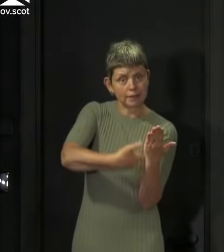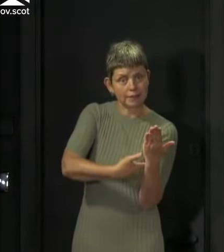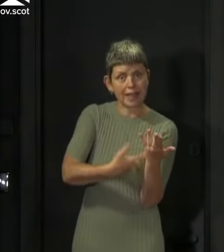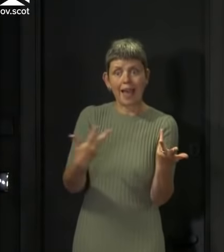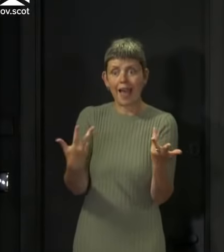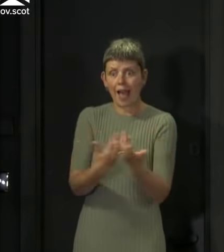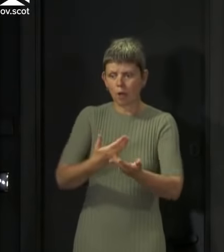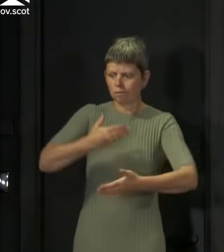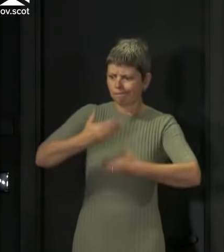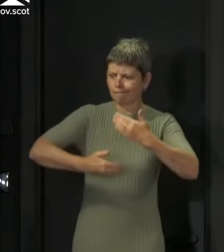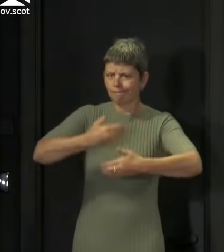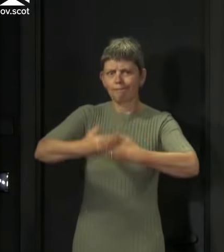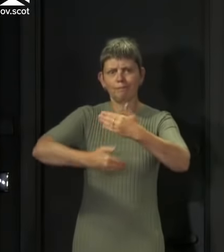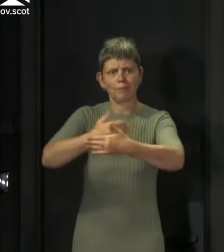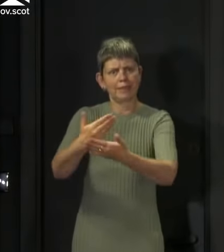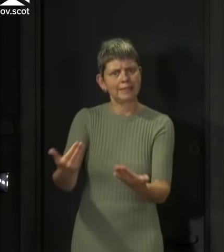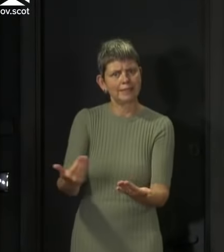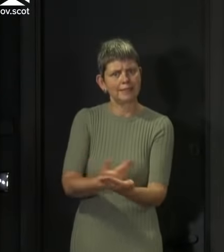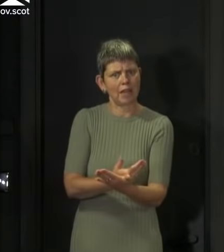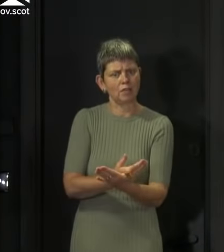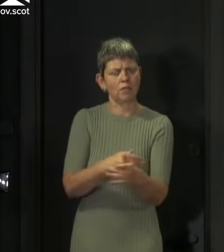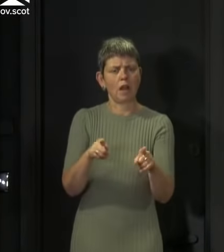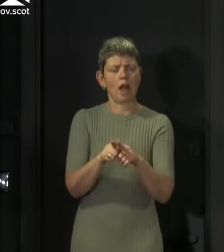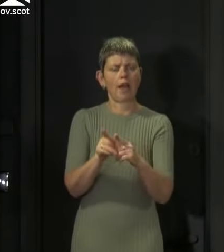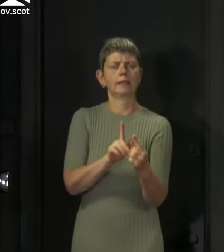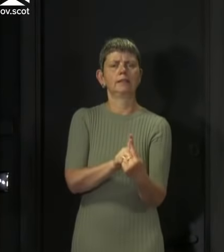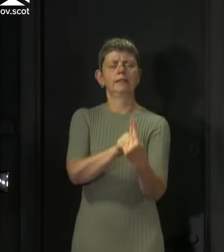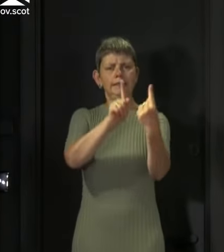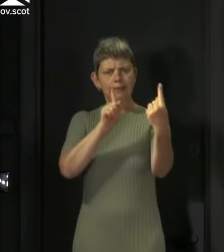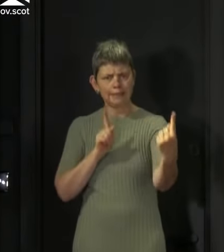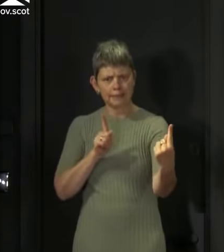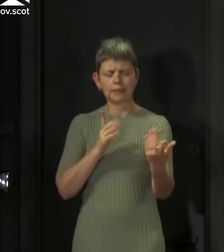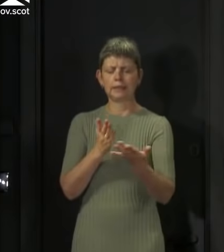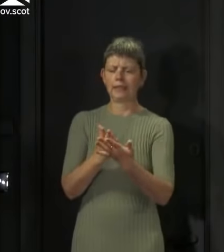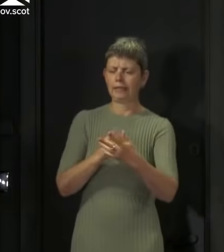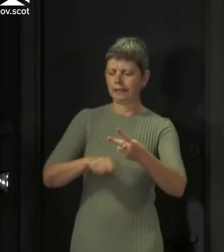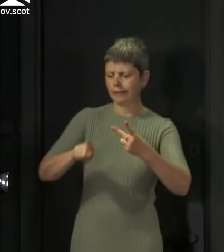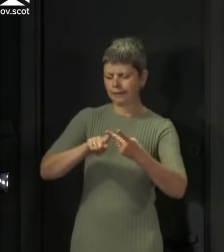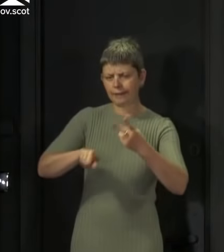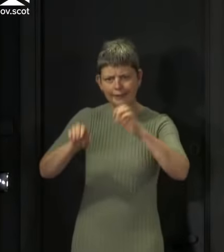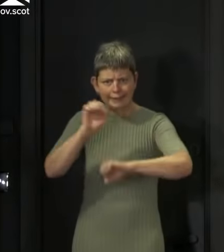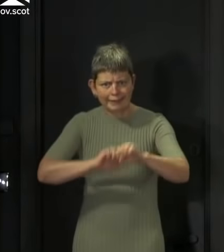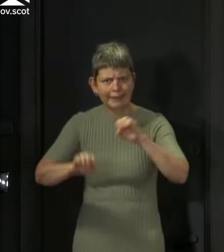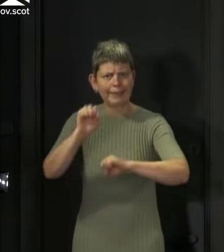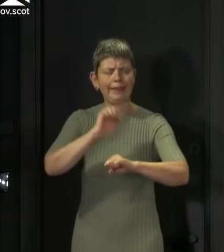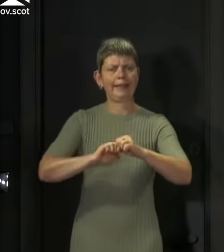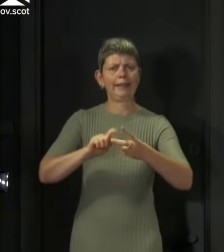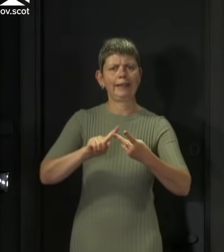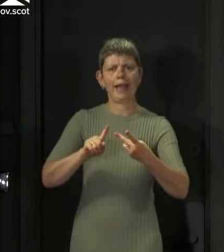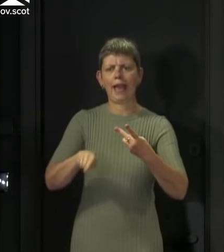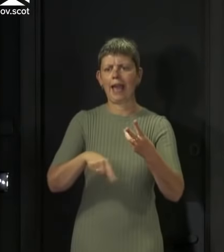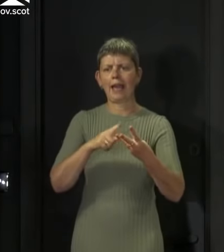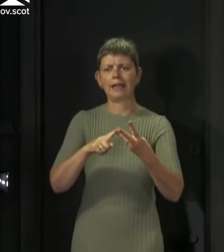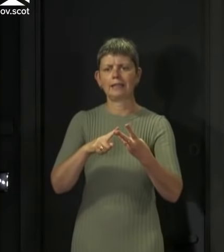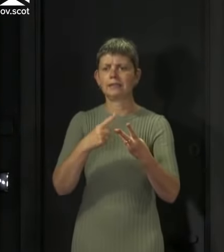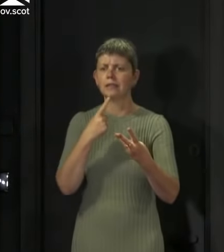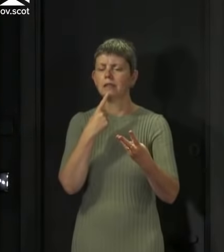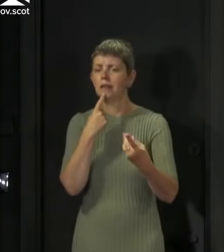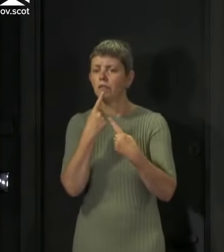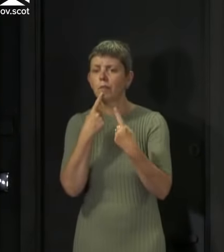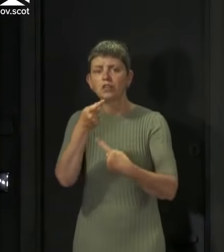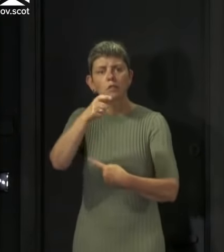That includes guidance on things like physical distancing, cleaning and hygiene and the collection of customer details.